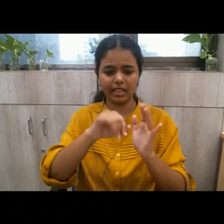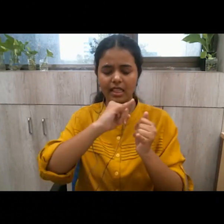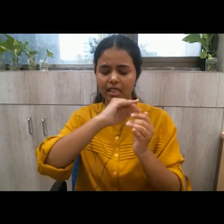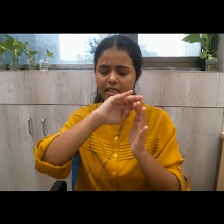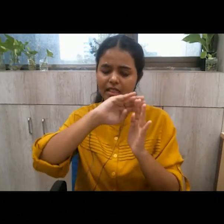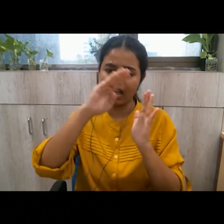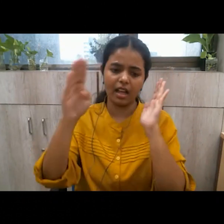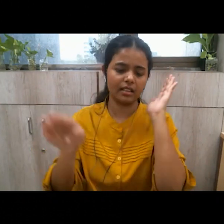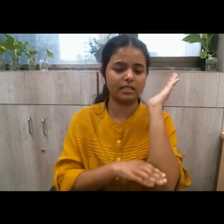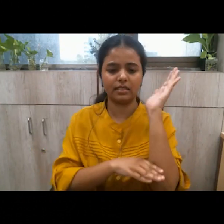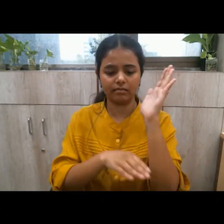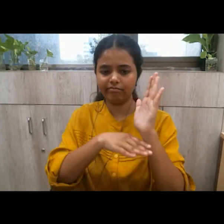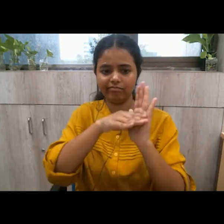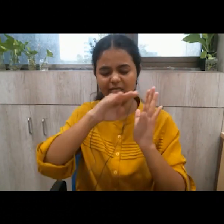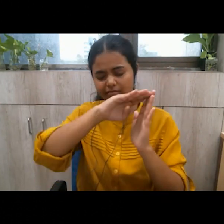part of the society